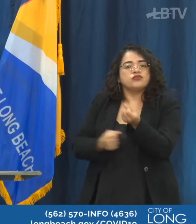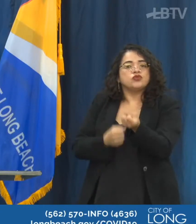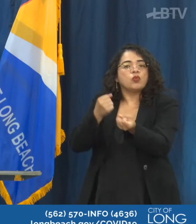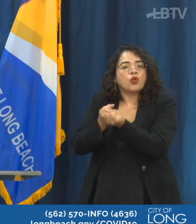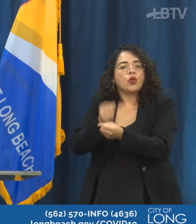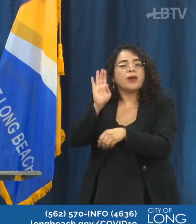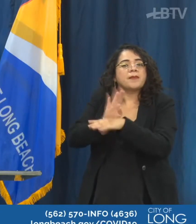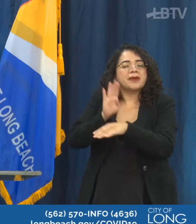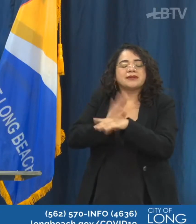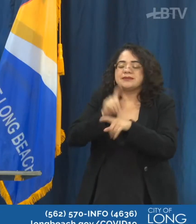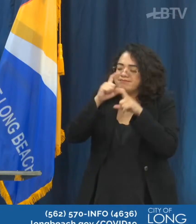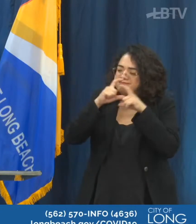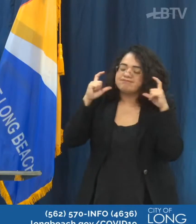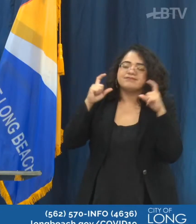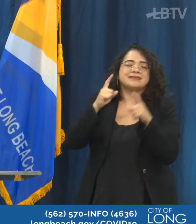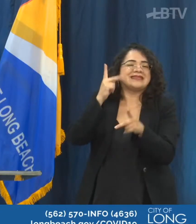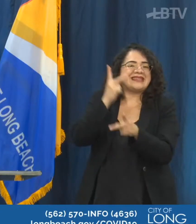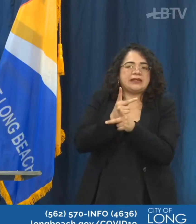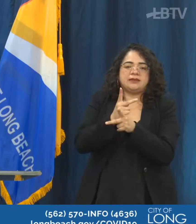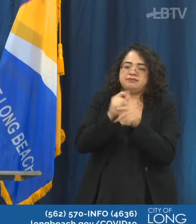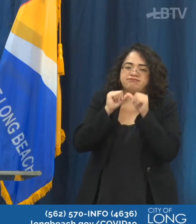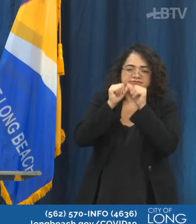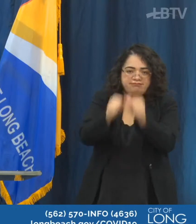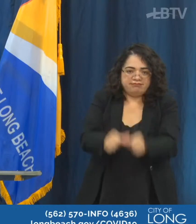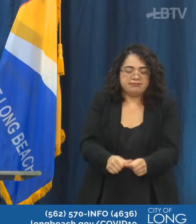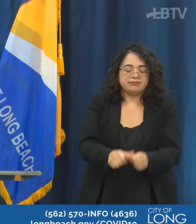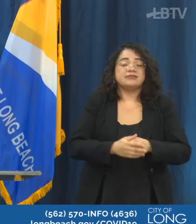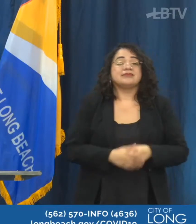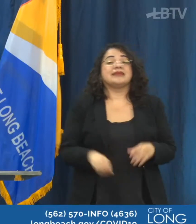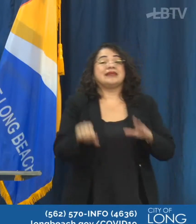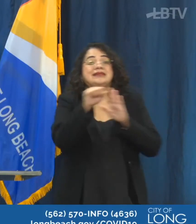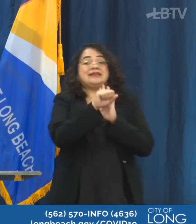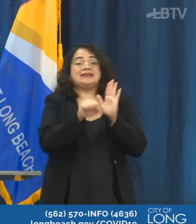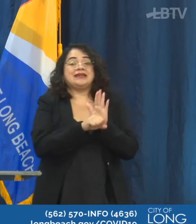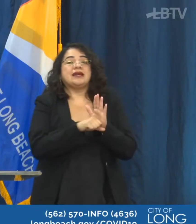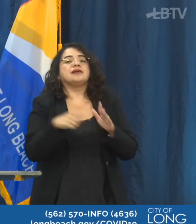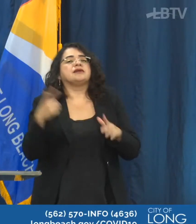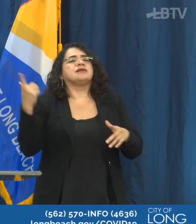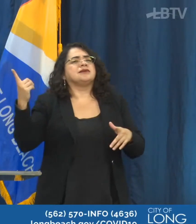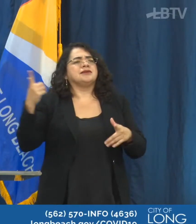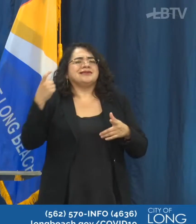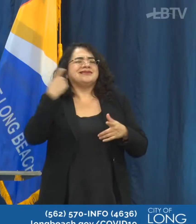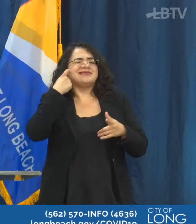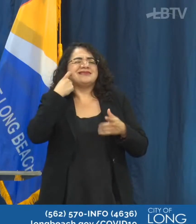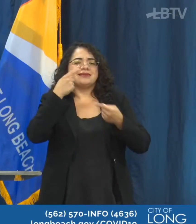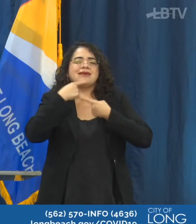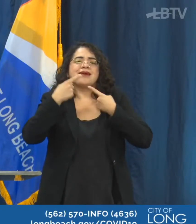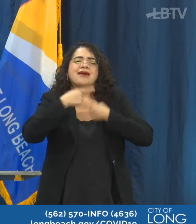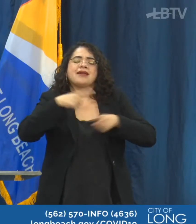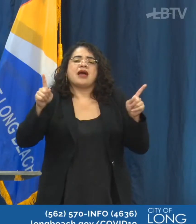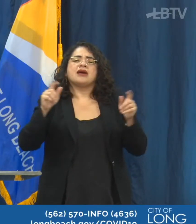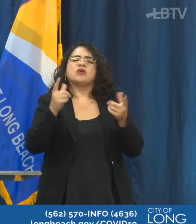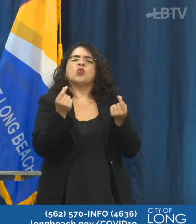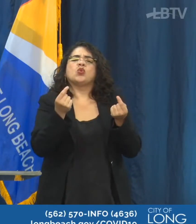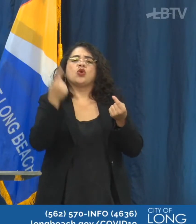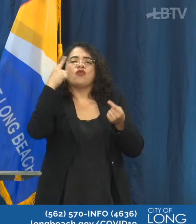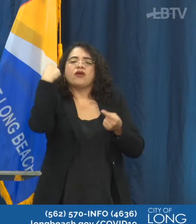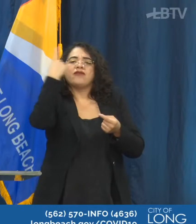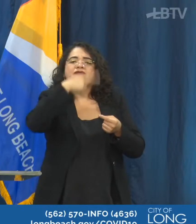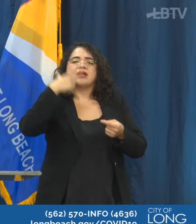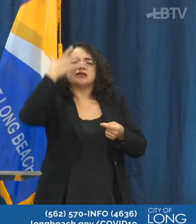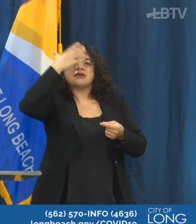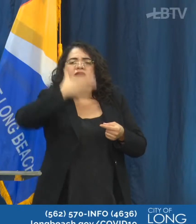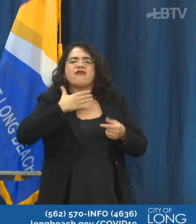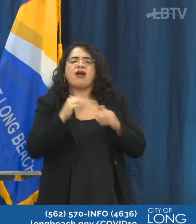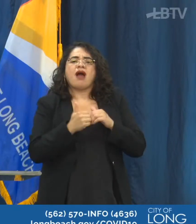So the state has mandated a set of guidance around face coverings. So we have had in our order face